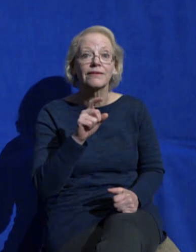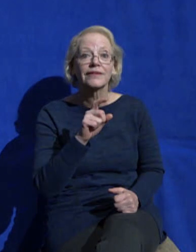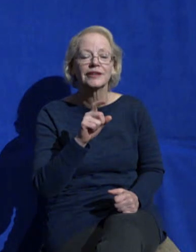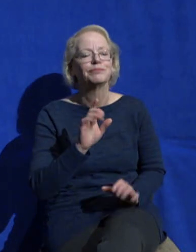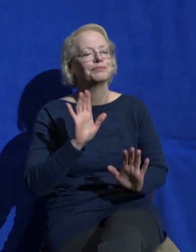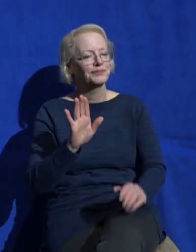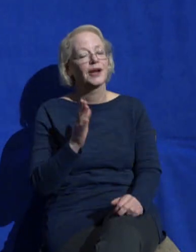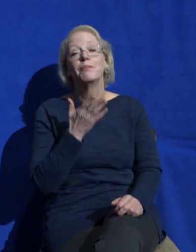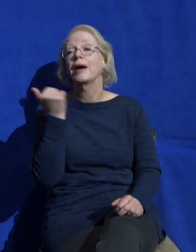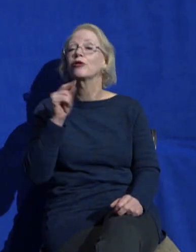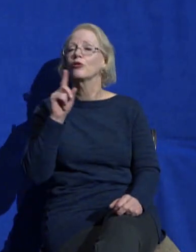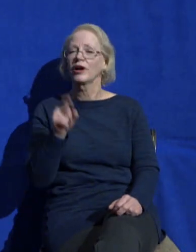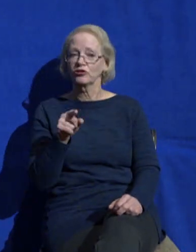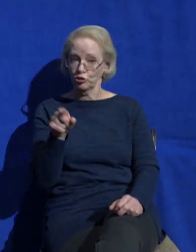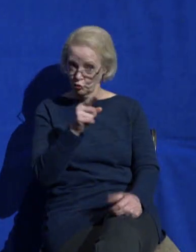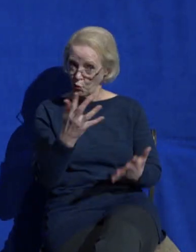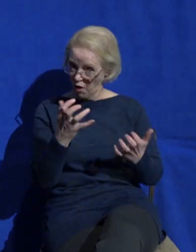Do you still want that to describe your life? Because I don't.